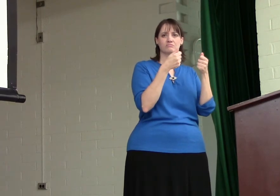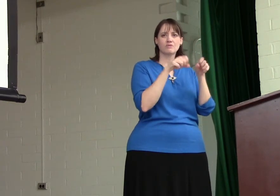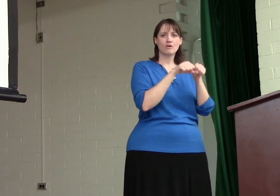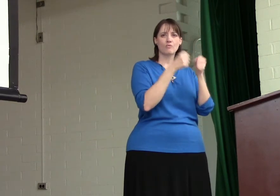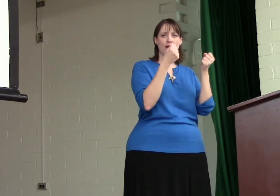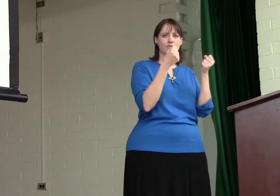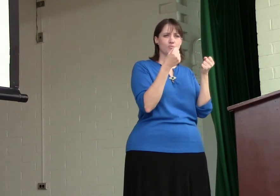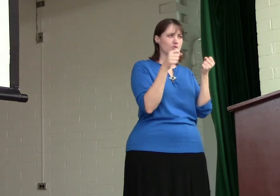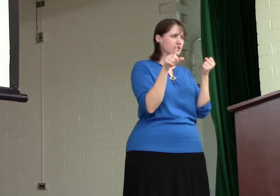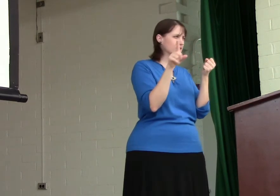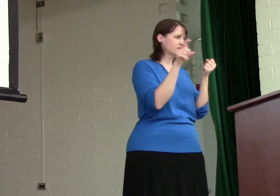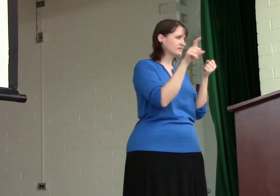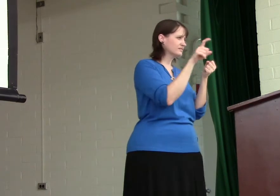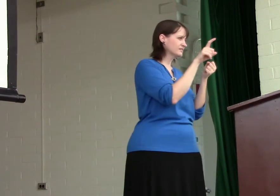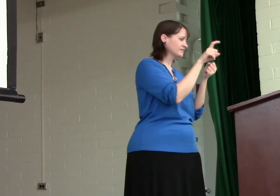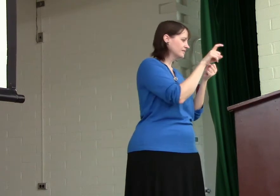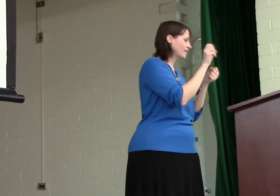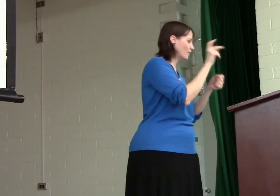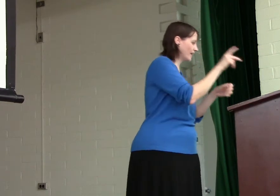Why it was broken? Okay.